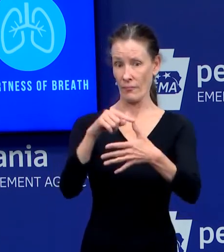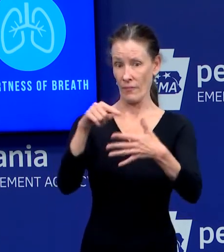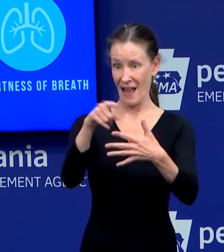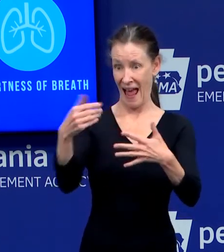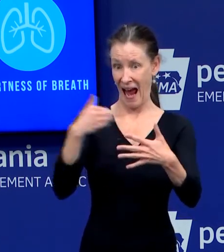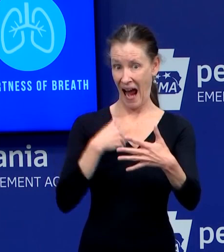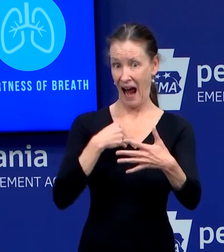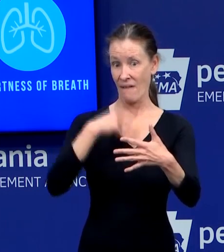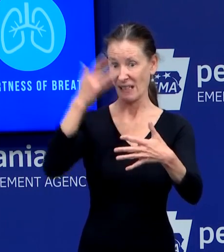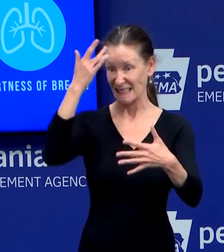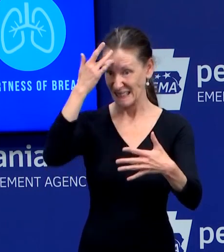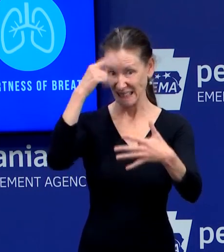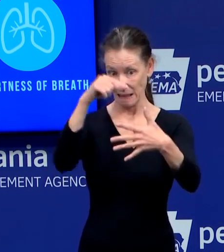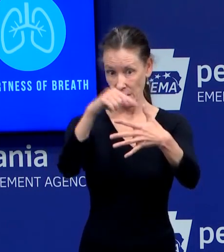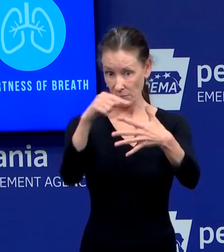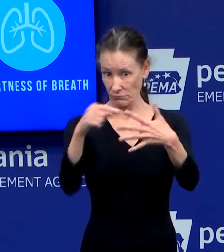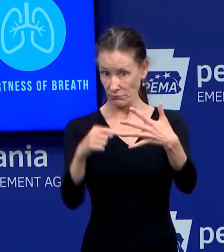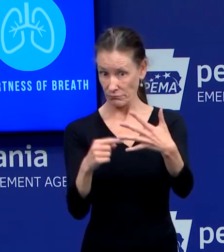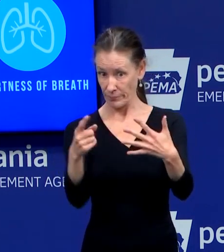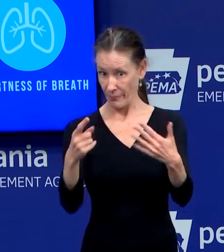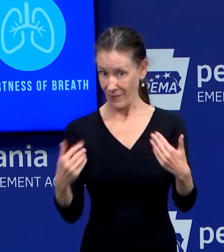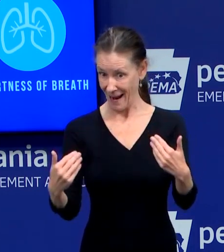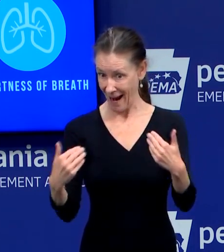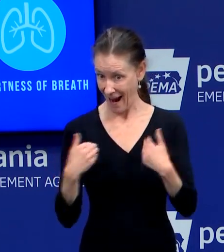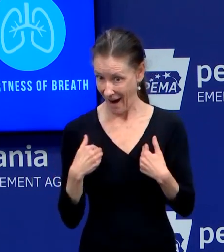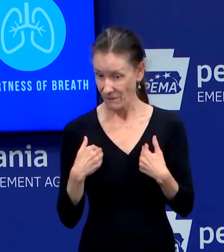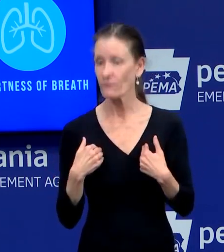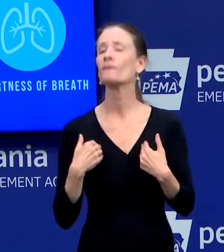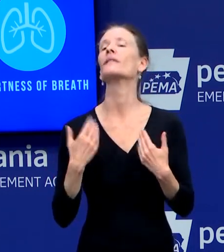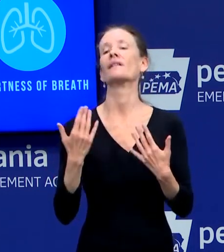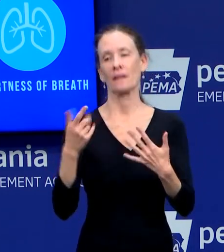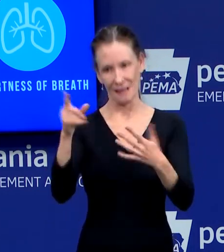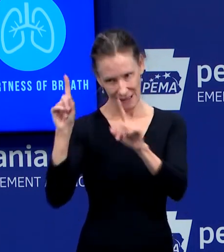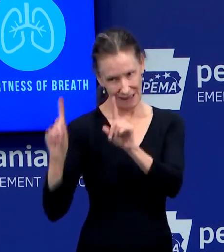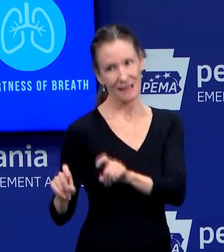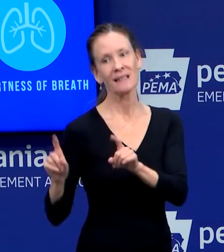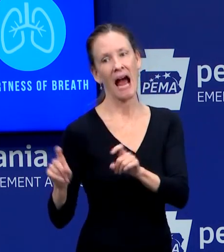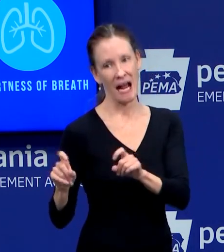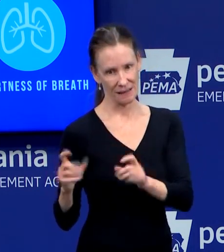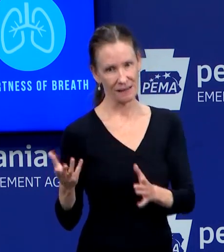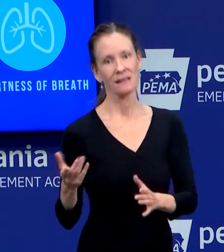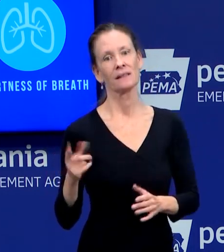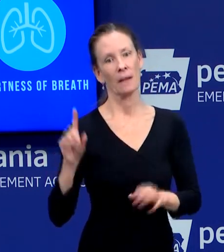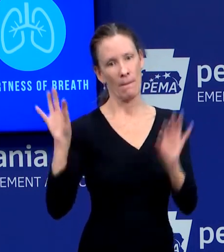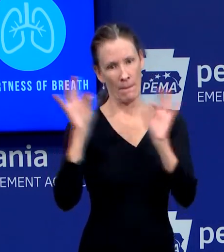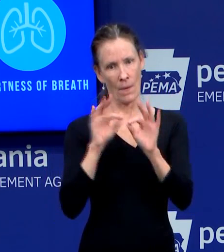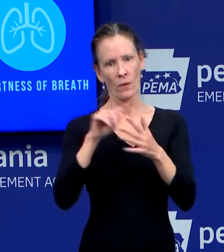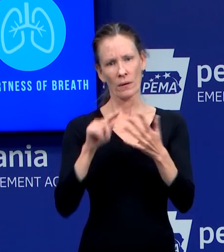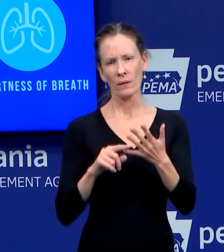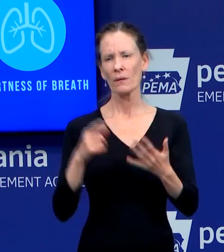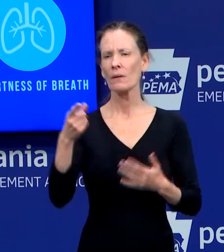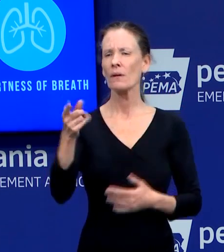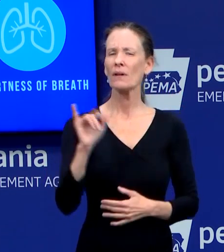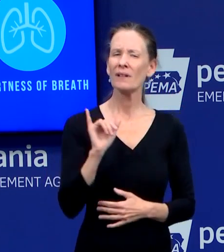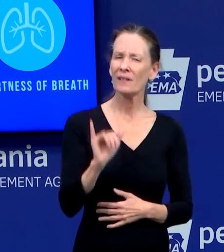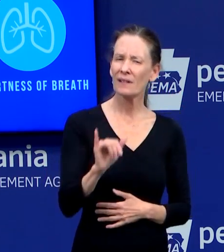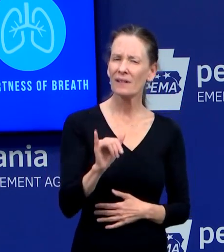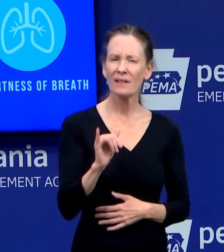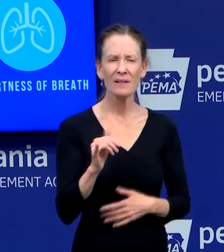the criteria have been continuing to change. Is there a level of concern that there were people that we could have